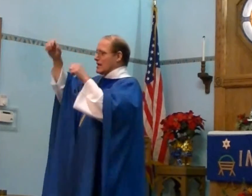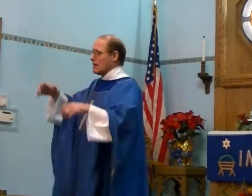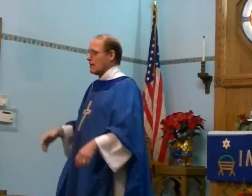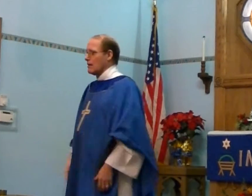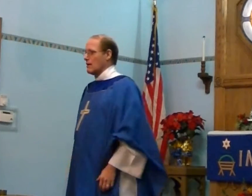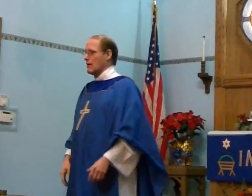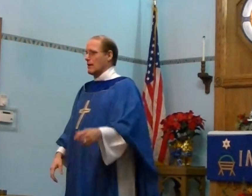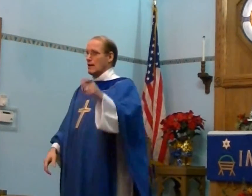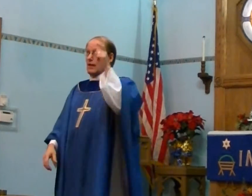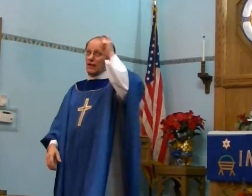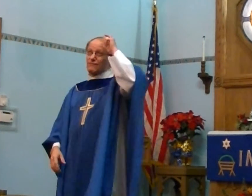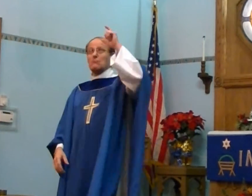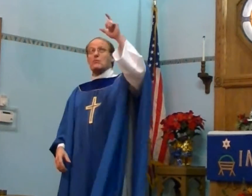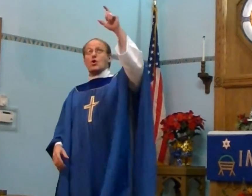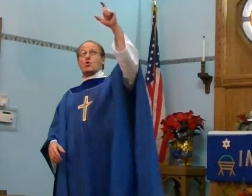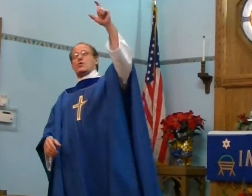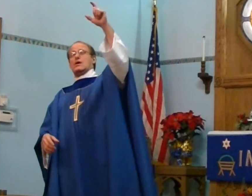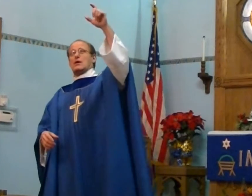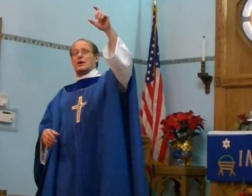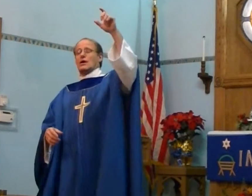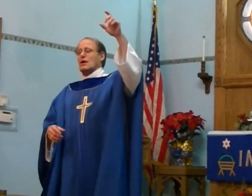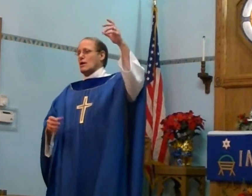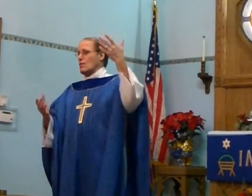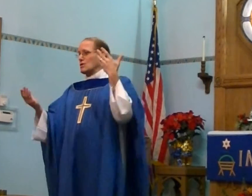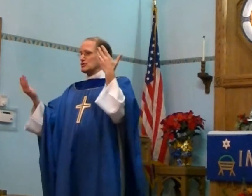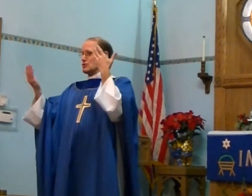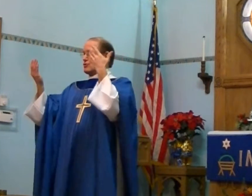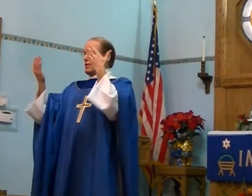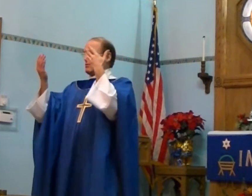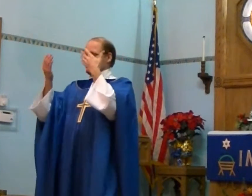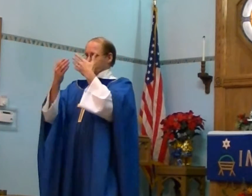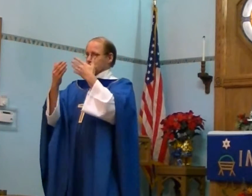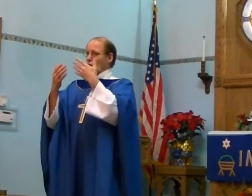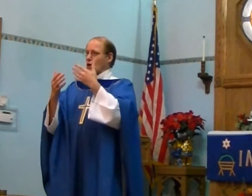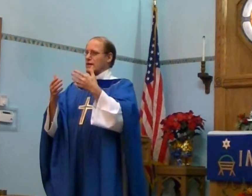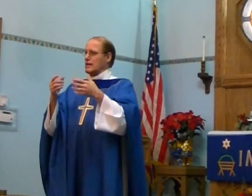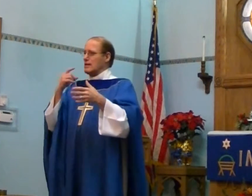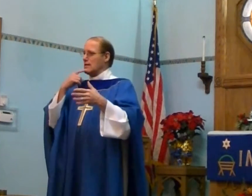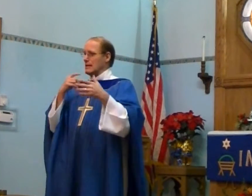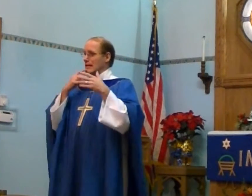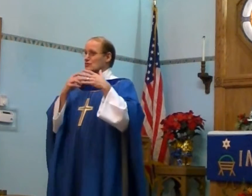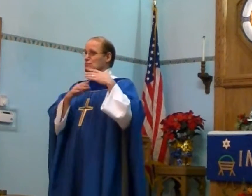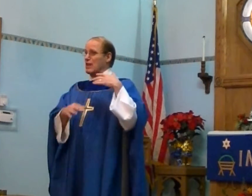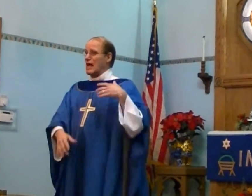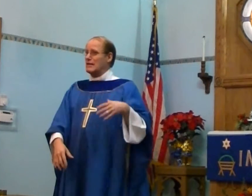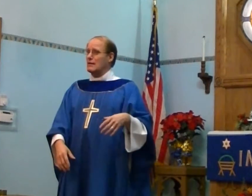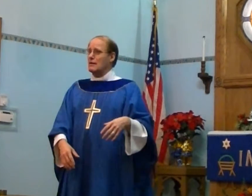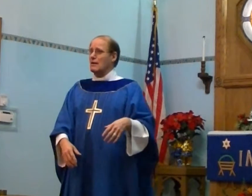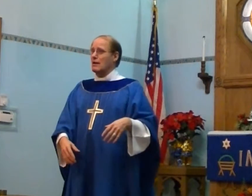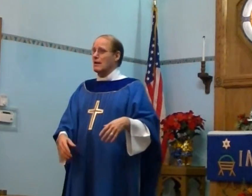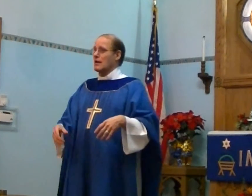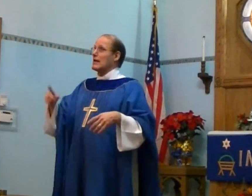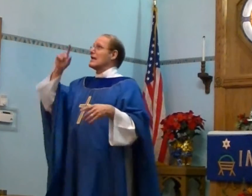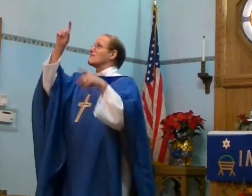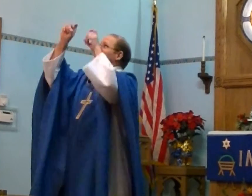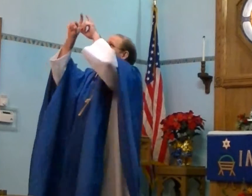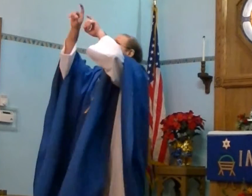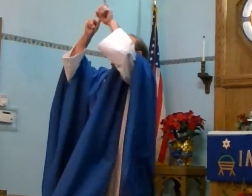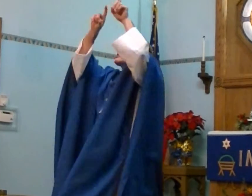if the moon was to darken and to flood if the stars